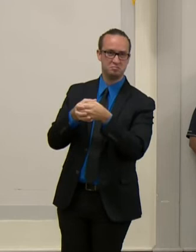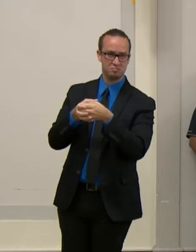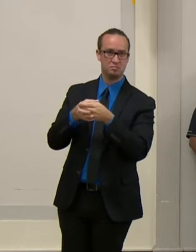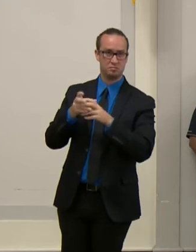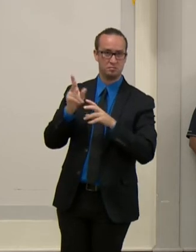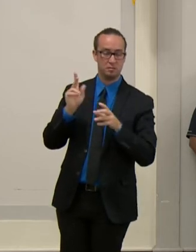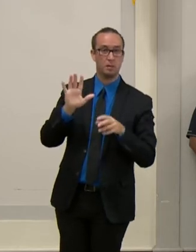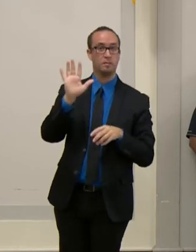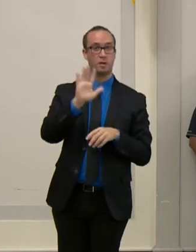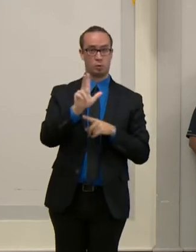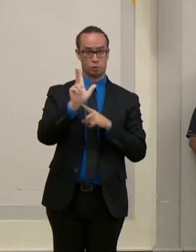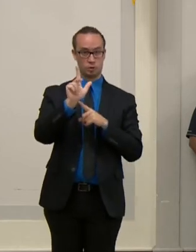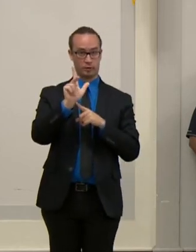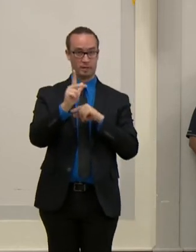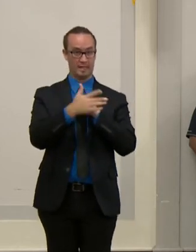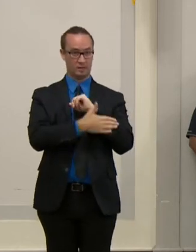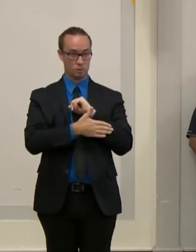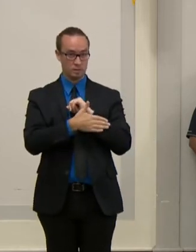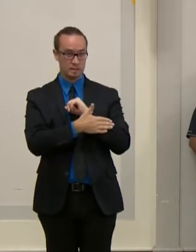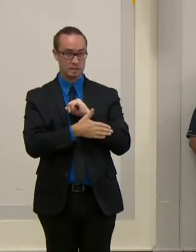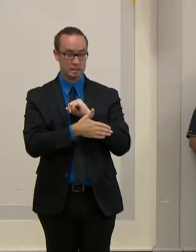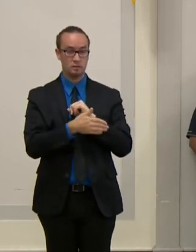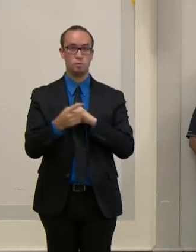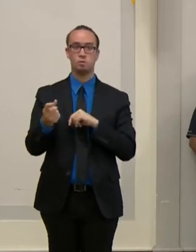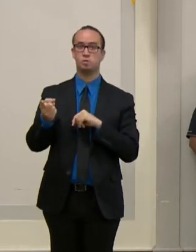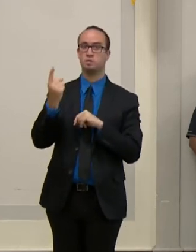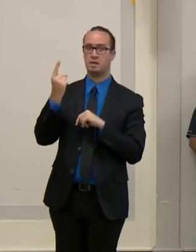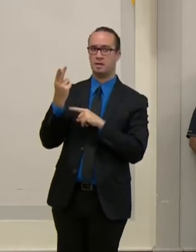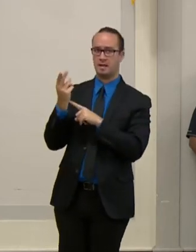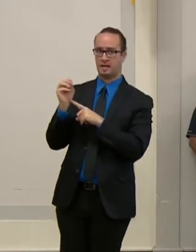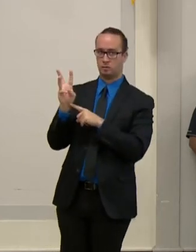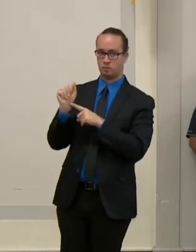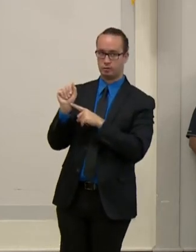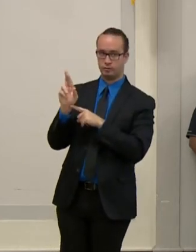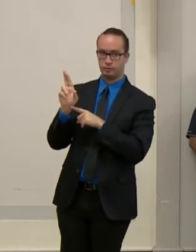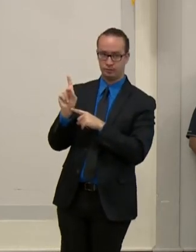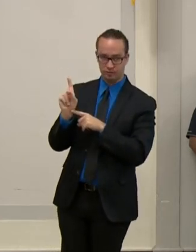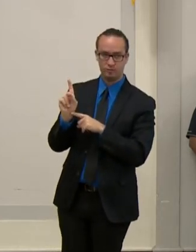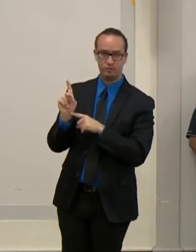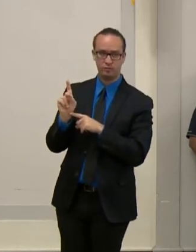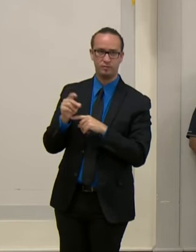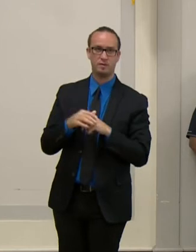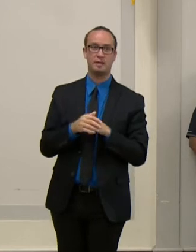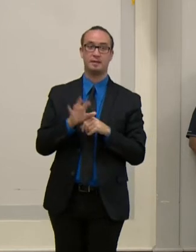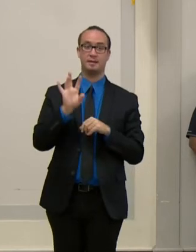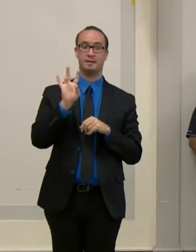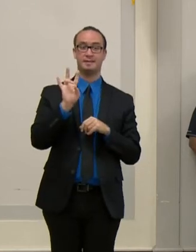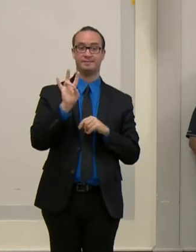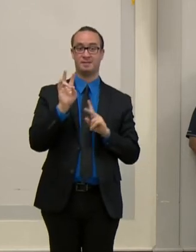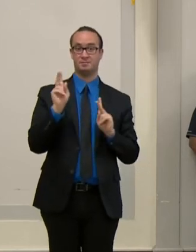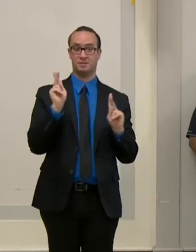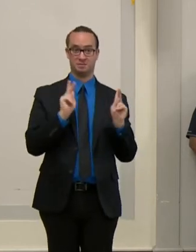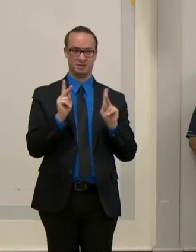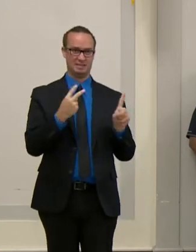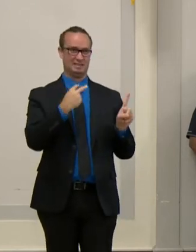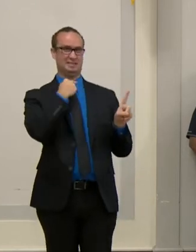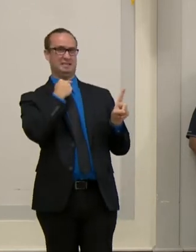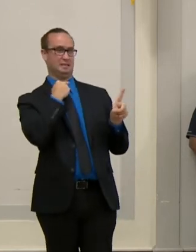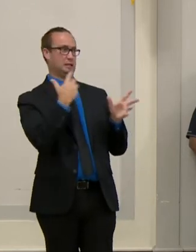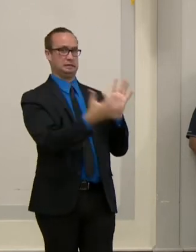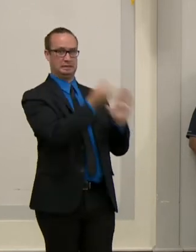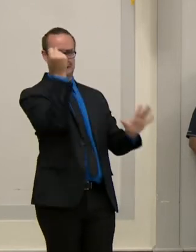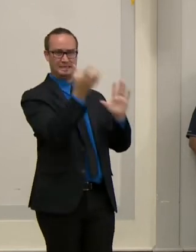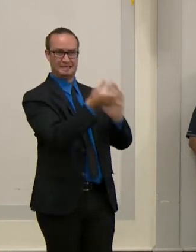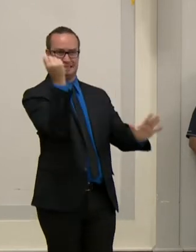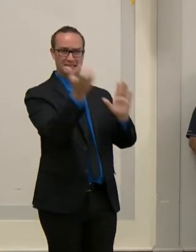one Howard County unit that responded as well. Seven occupants were removed from the debris. Unfortunately, we had